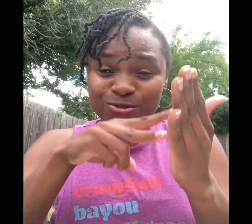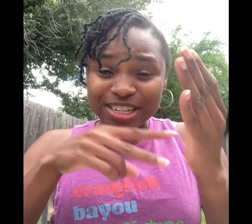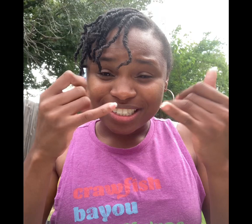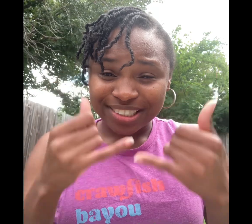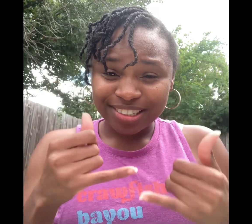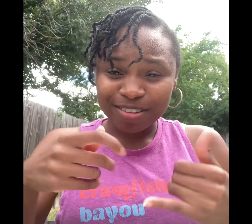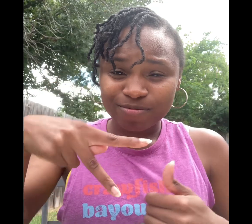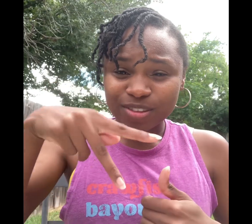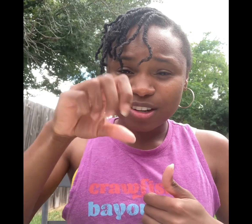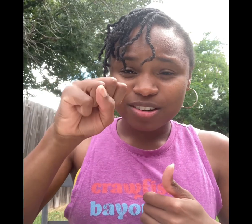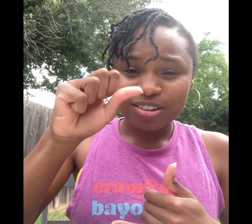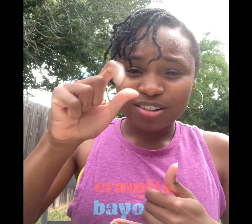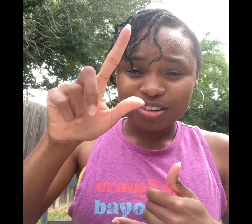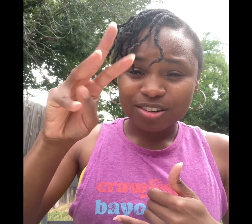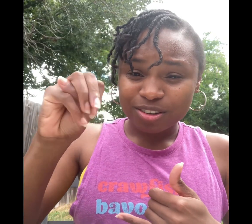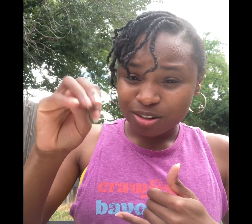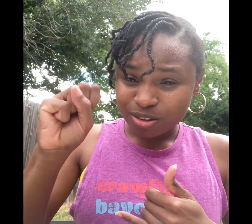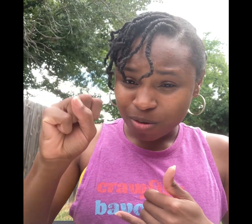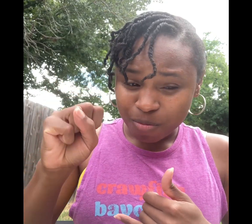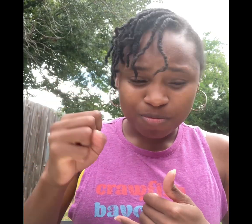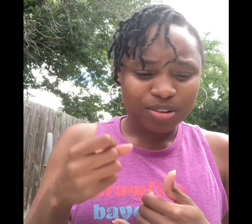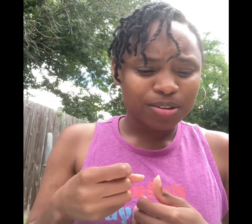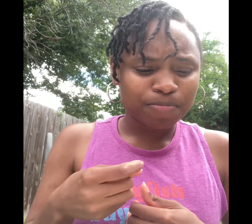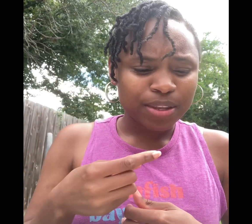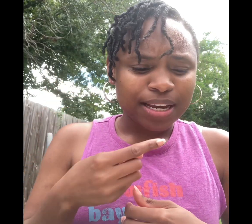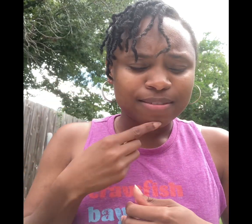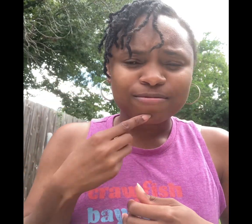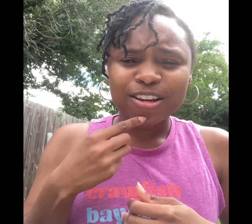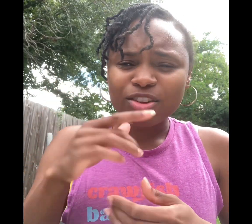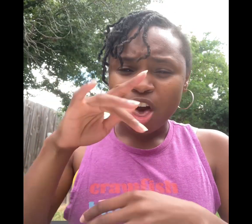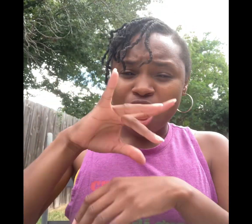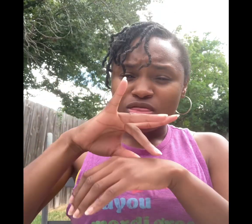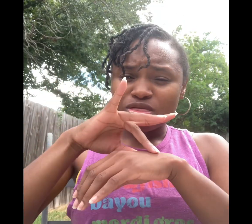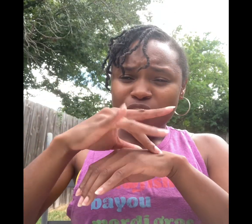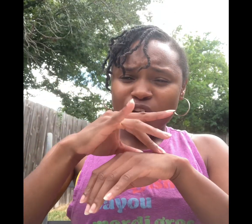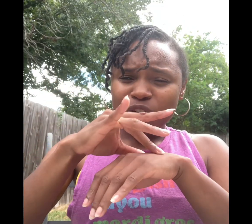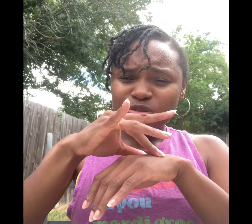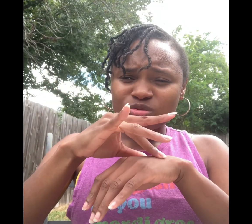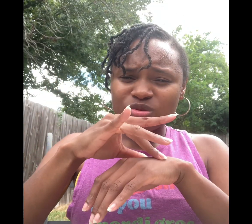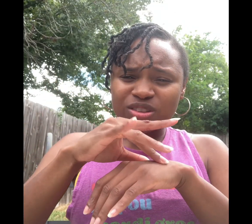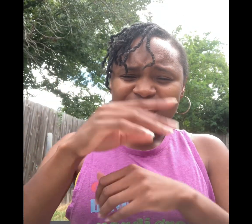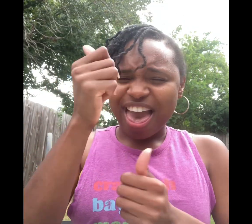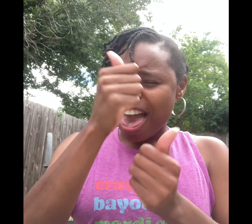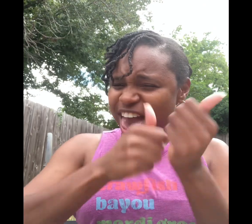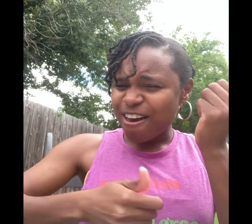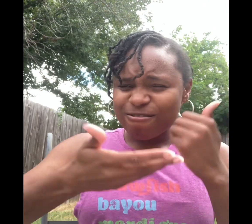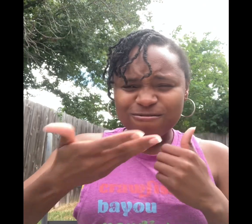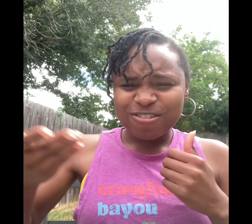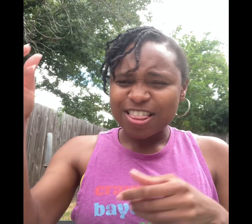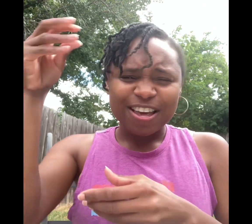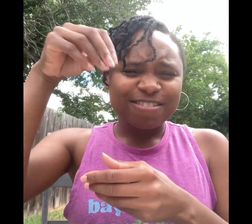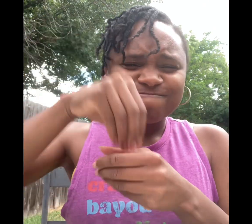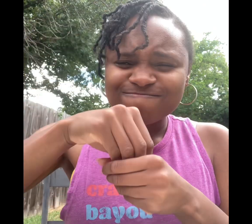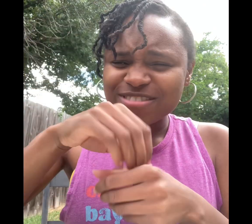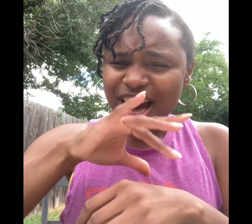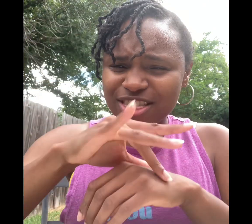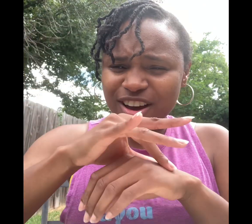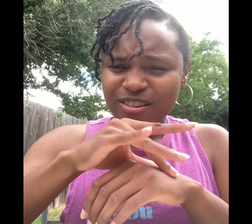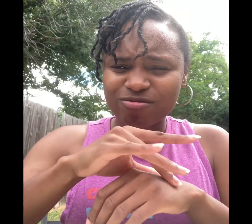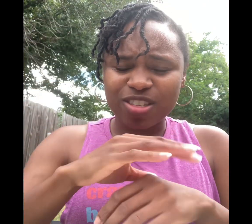so I'm reading in Psalms, and it said that the earth and everything inside